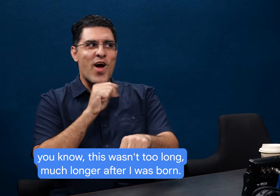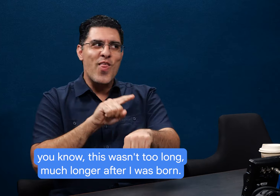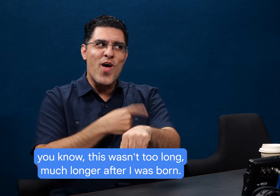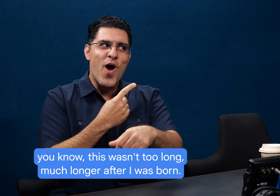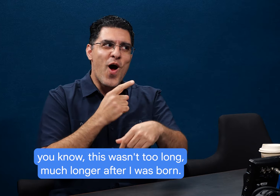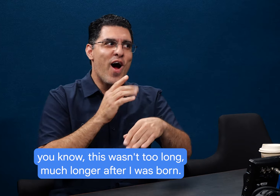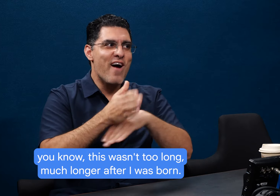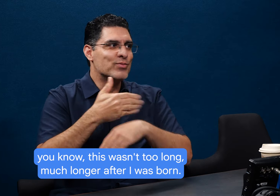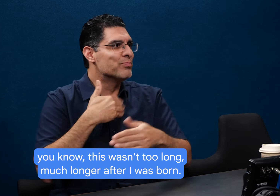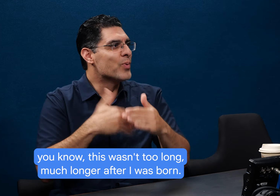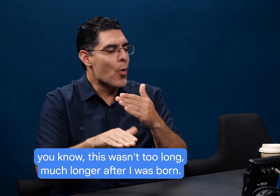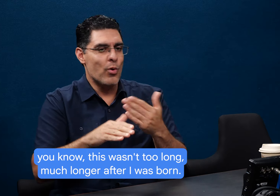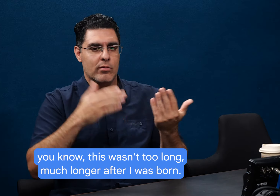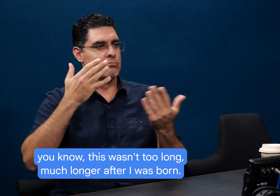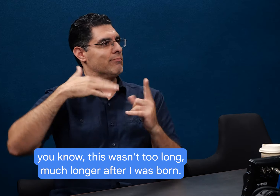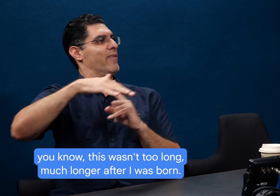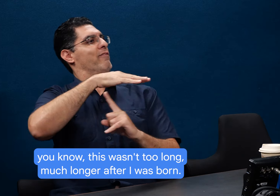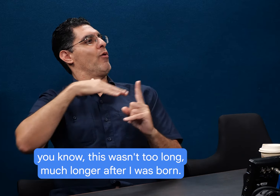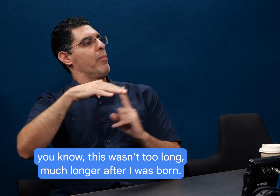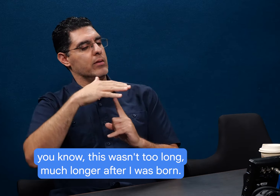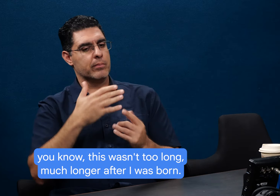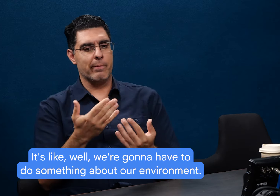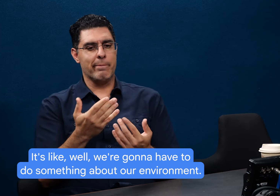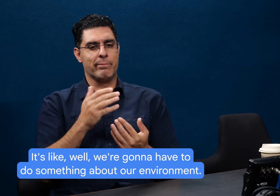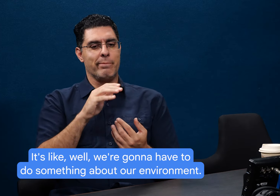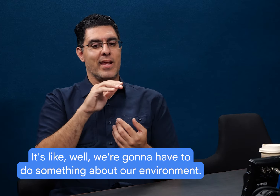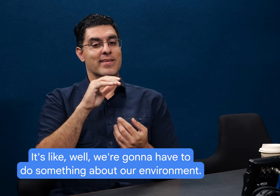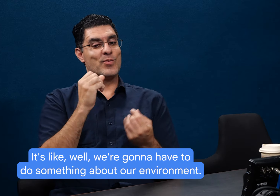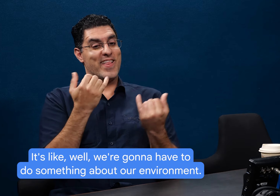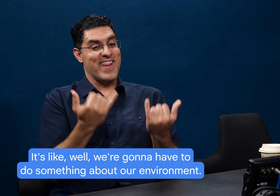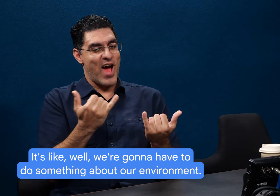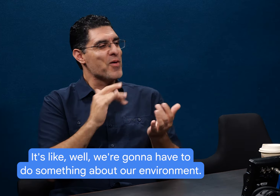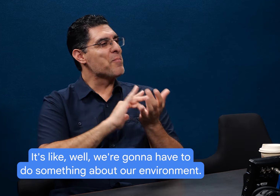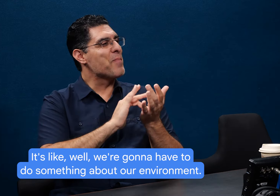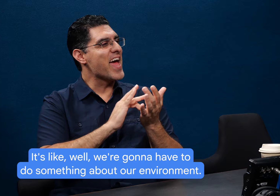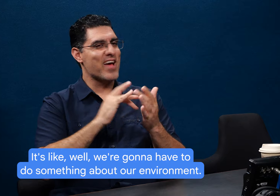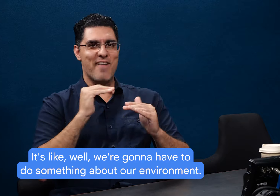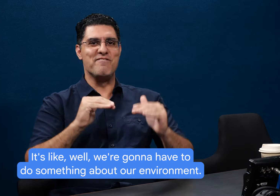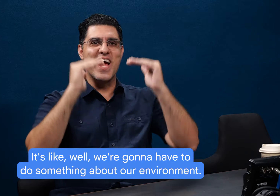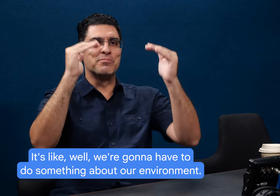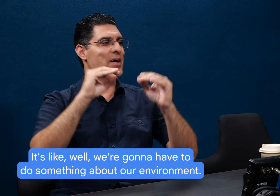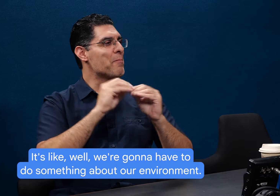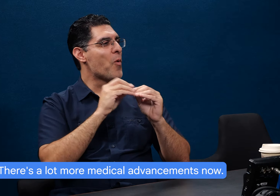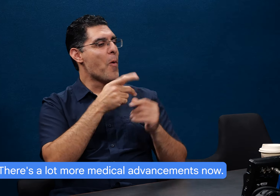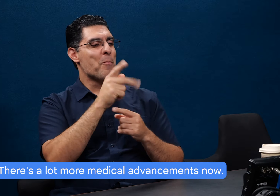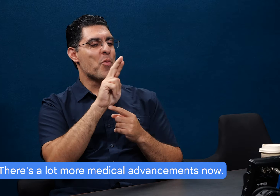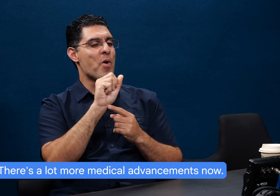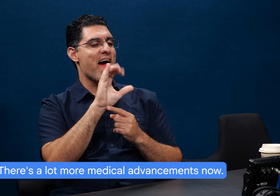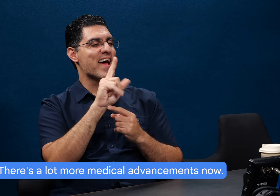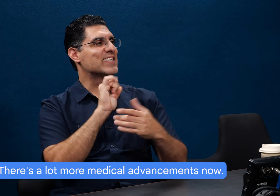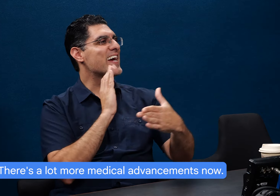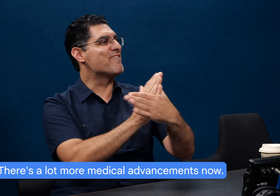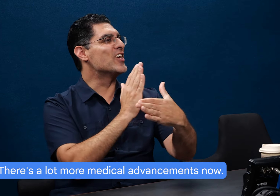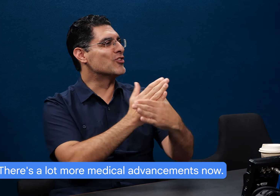you know, this wasn't too much longer after I was born. It's like, well, we're going to have to do something about our environment. There's